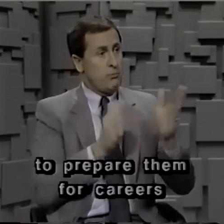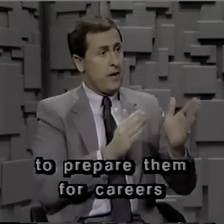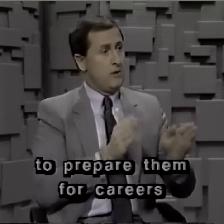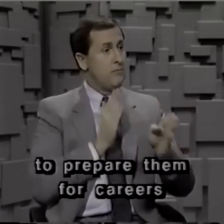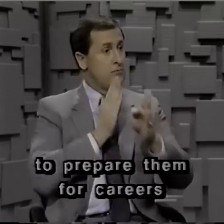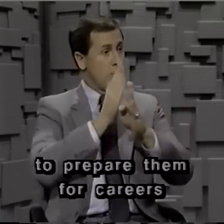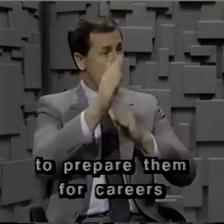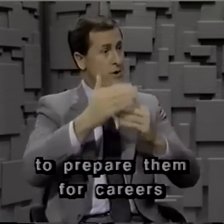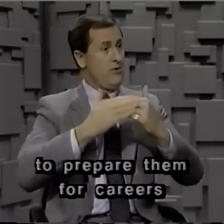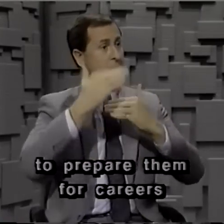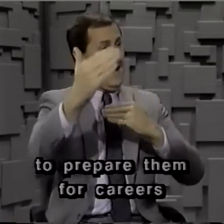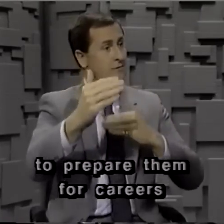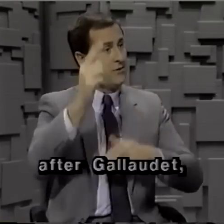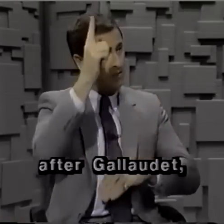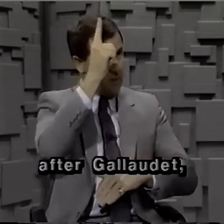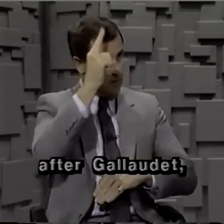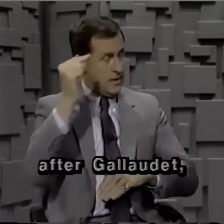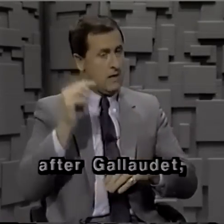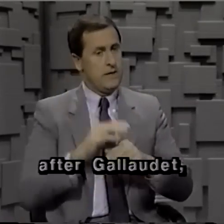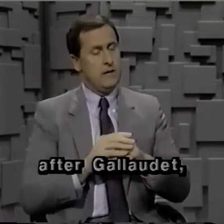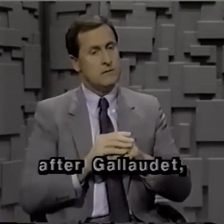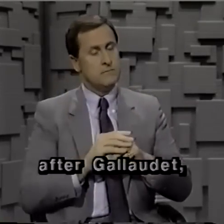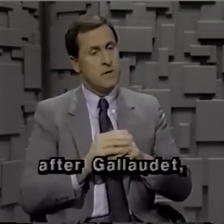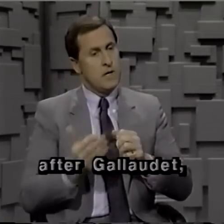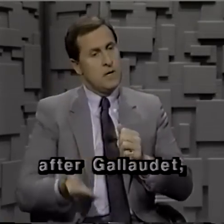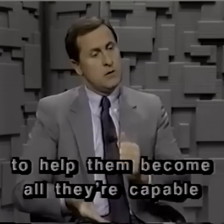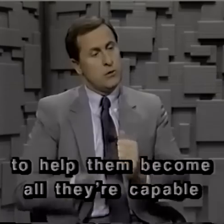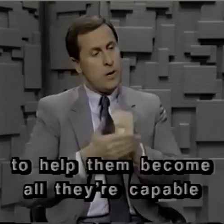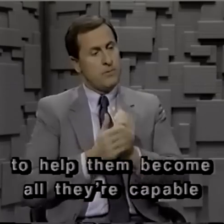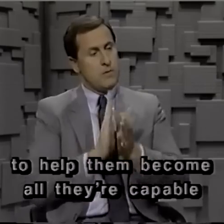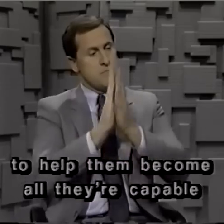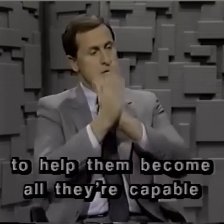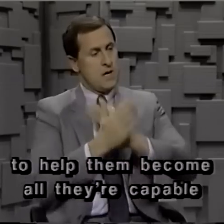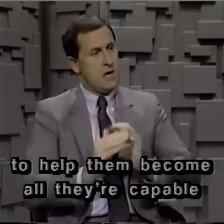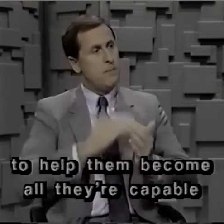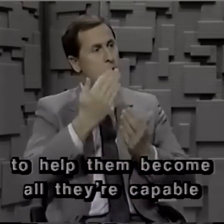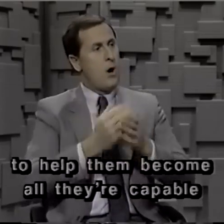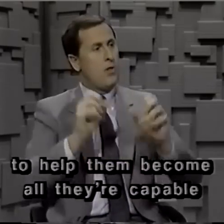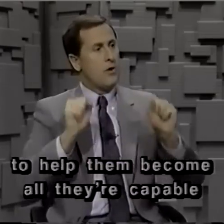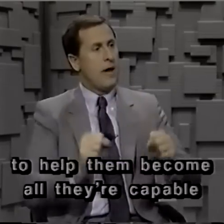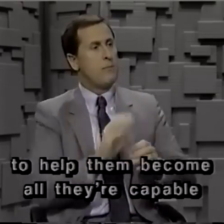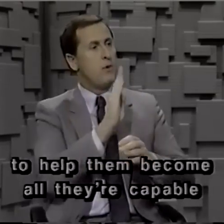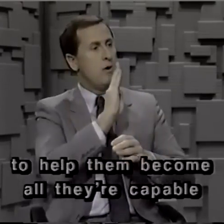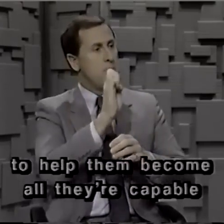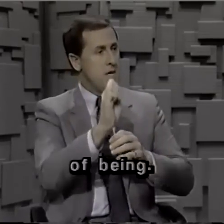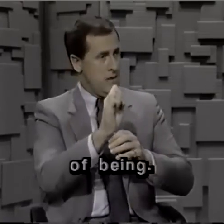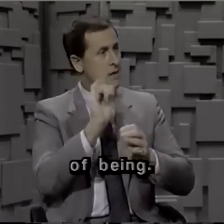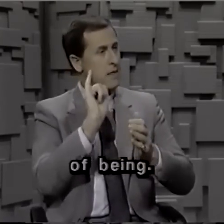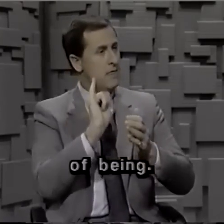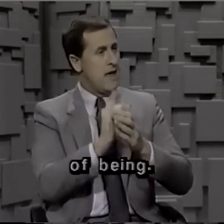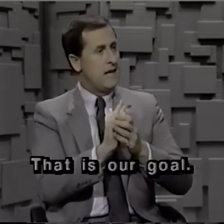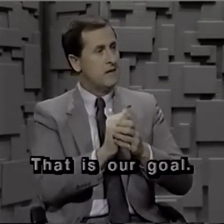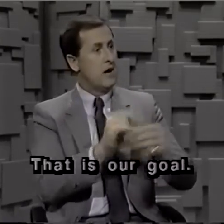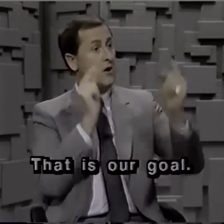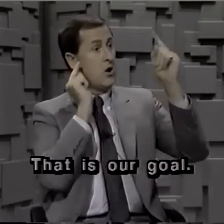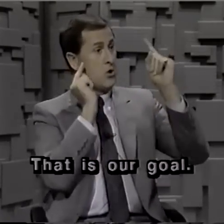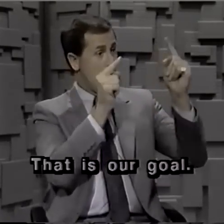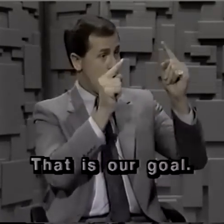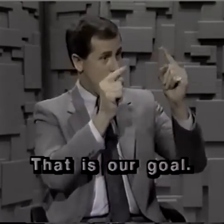prepare them for careers after Gallaudet, to help them become all they're capable of being. That is our goal.